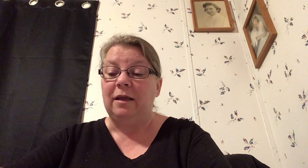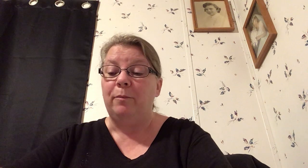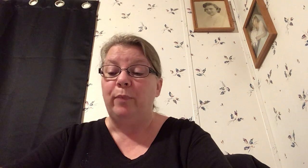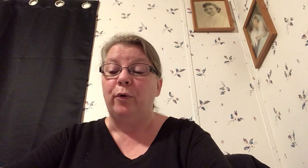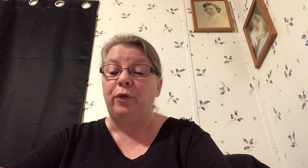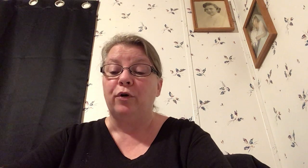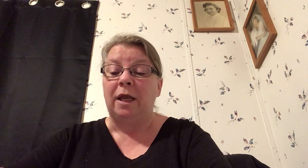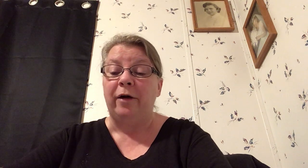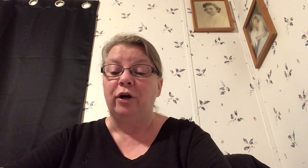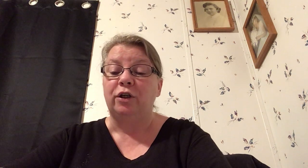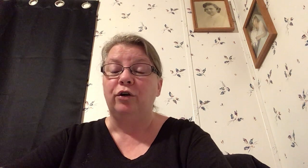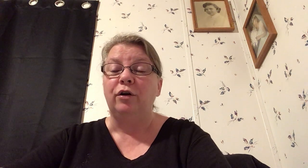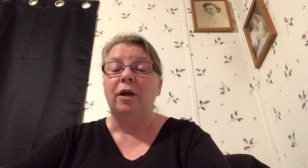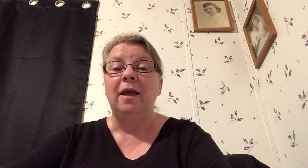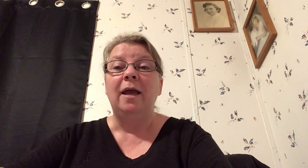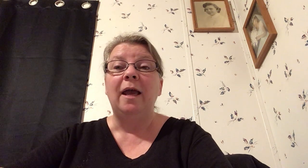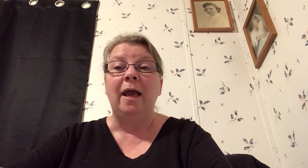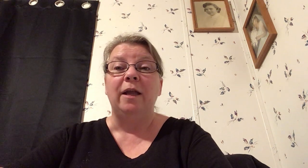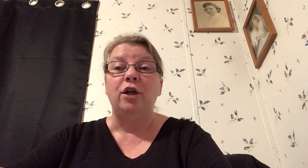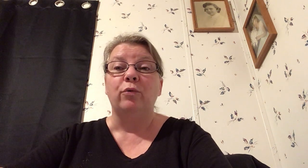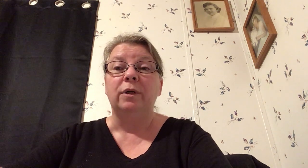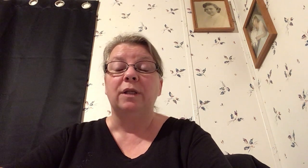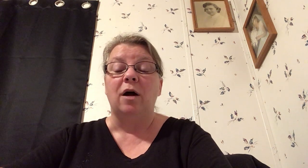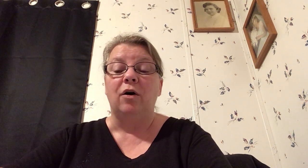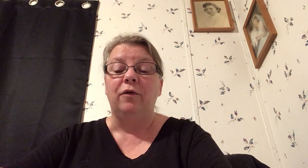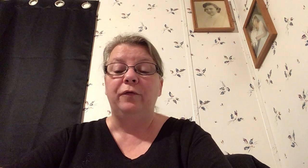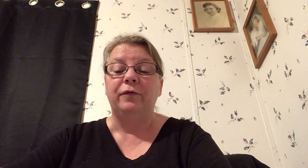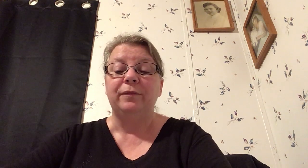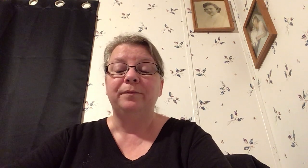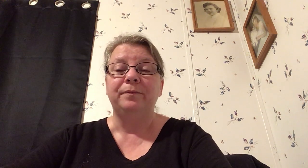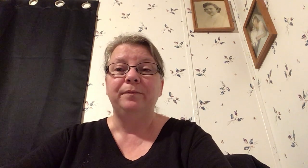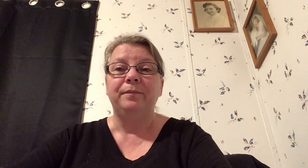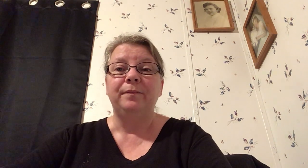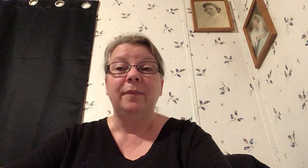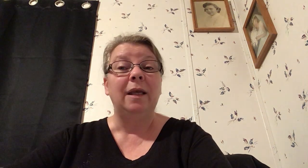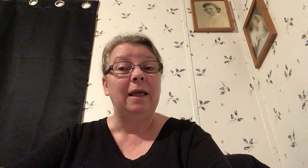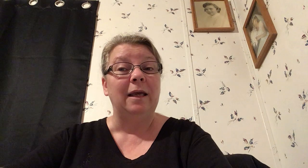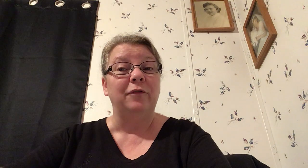both your character and your resolve if